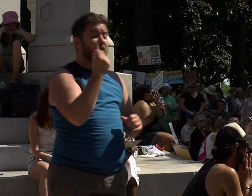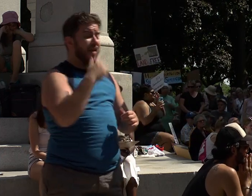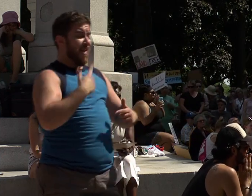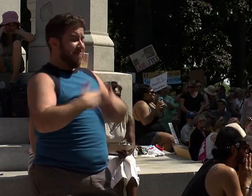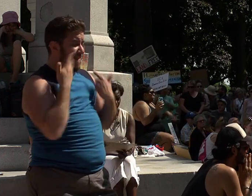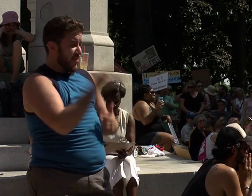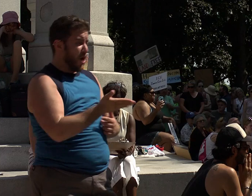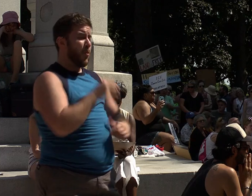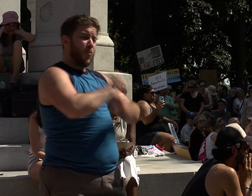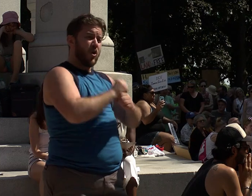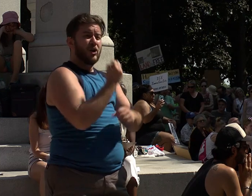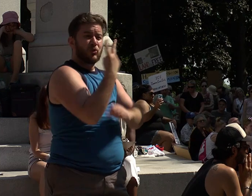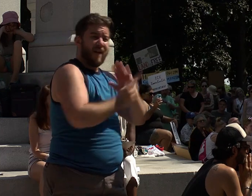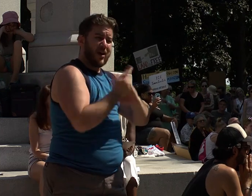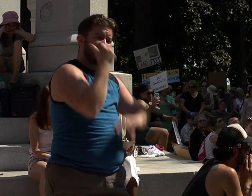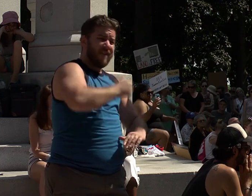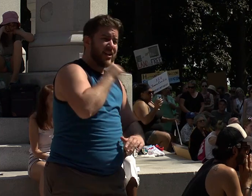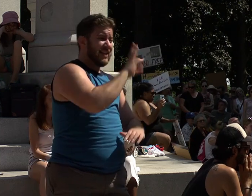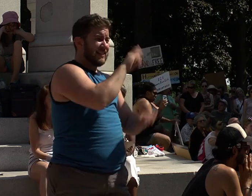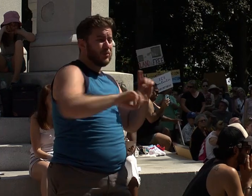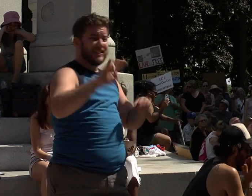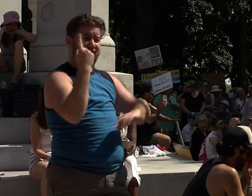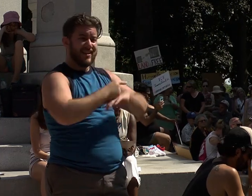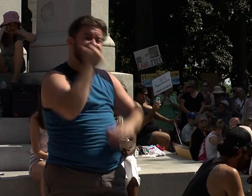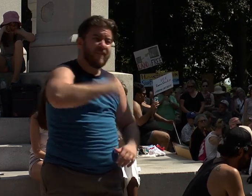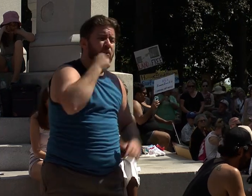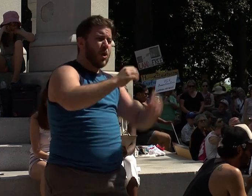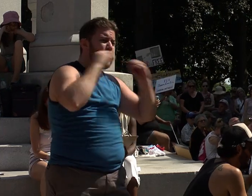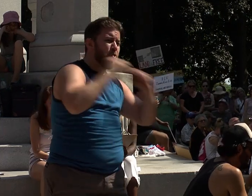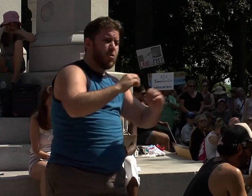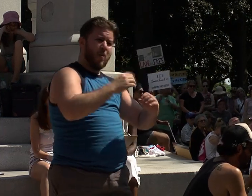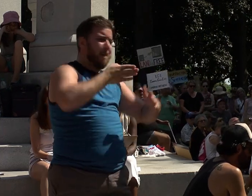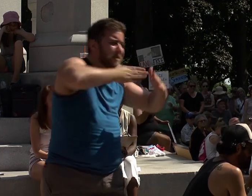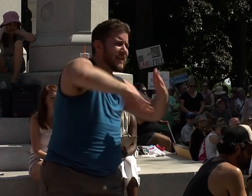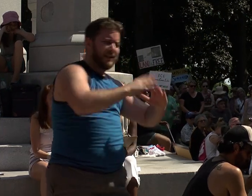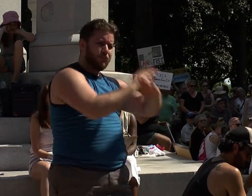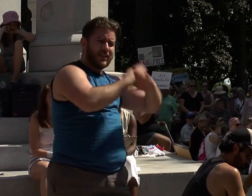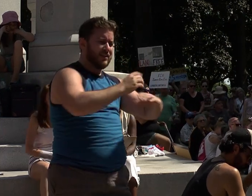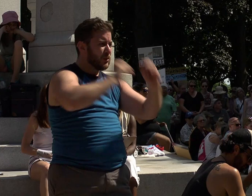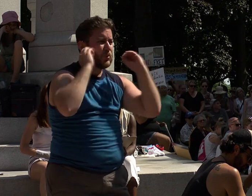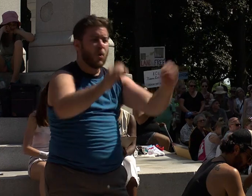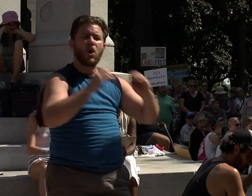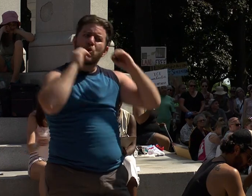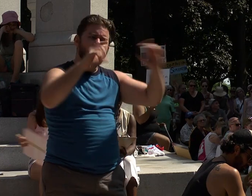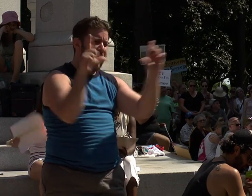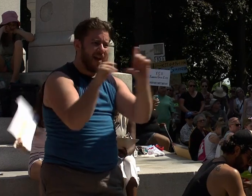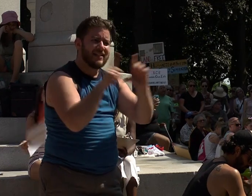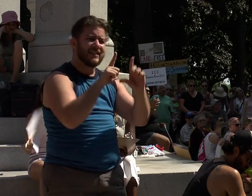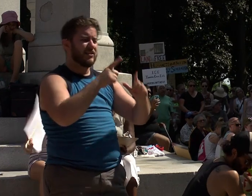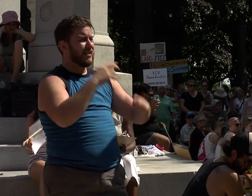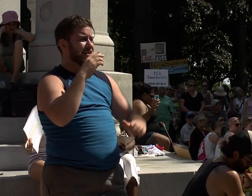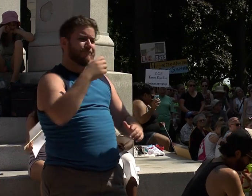six to seven days a week without basic labor protections in substandard housing politically denied a driver's license by our